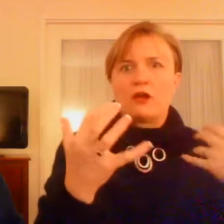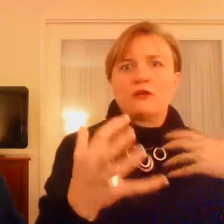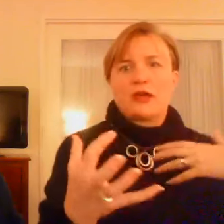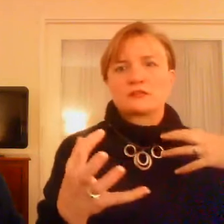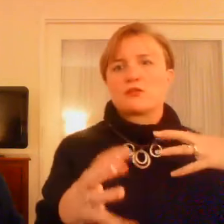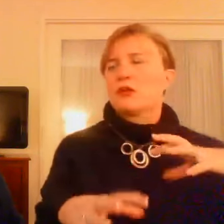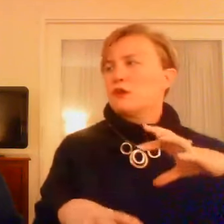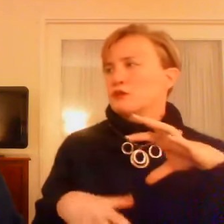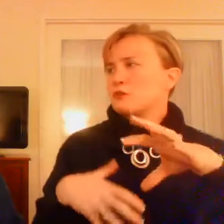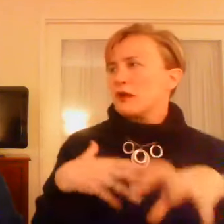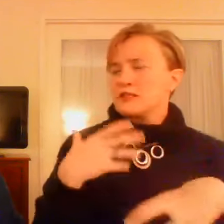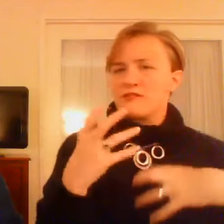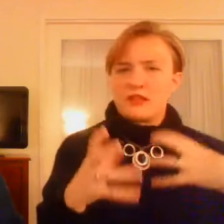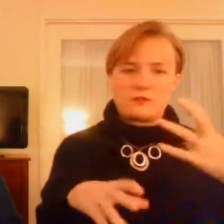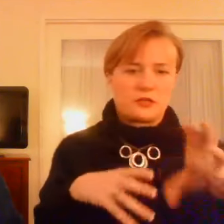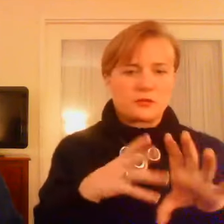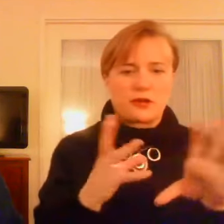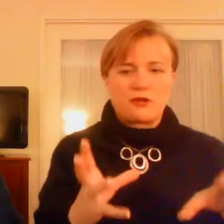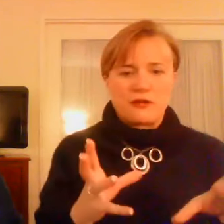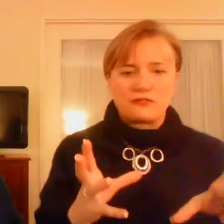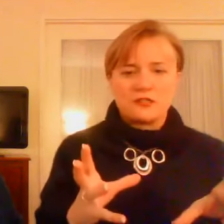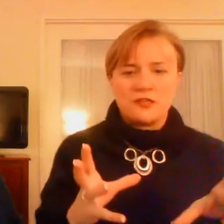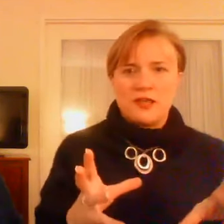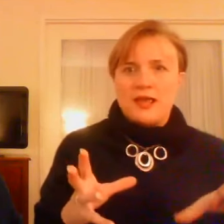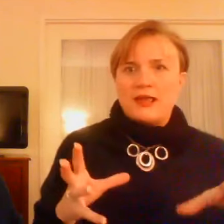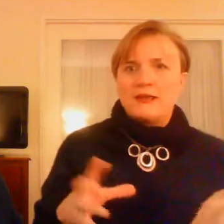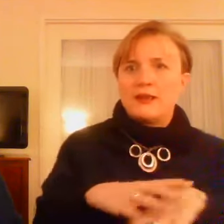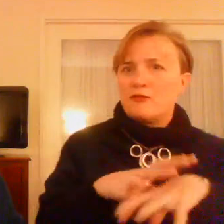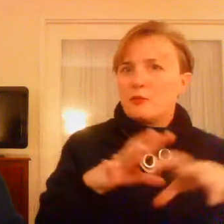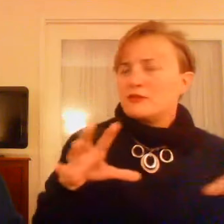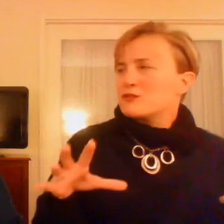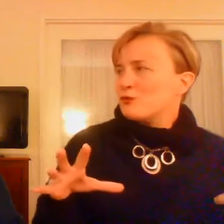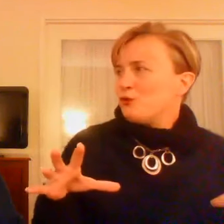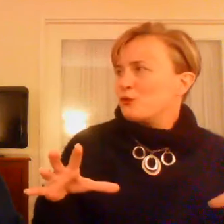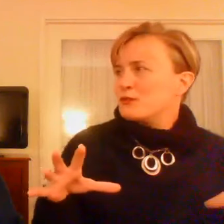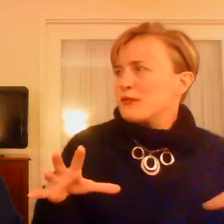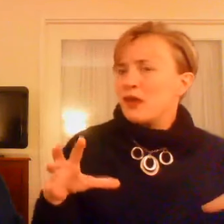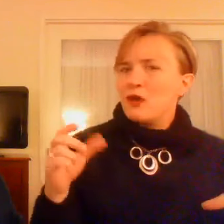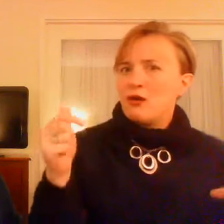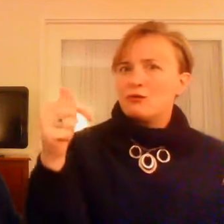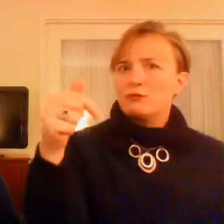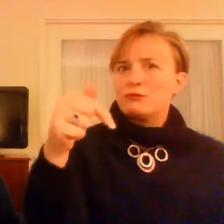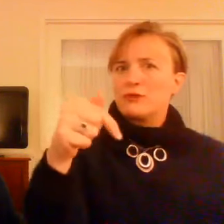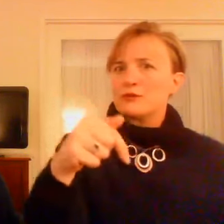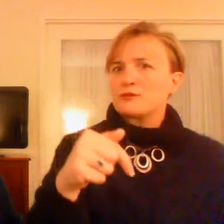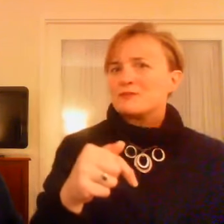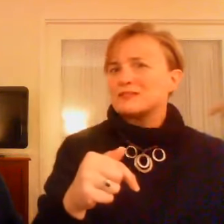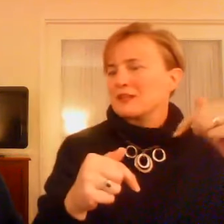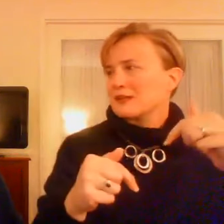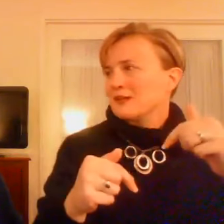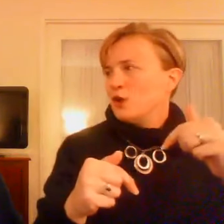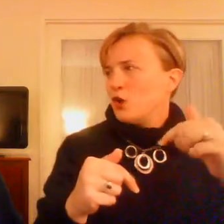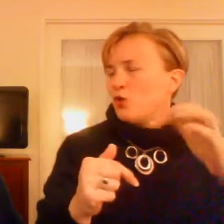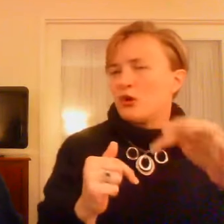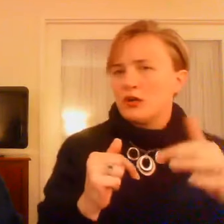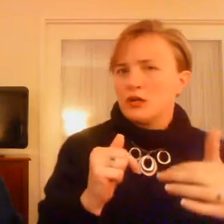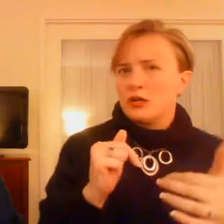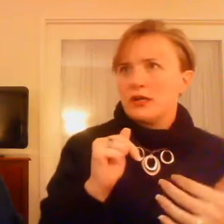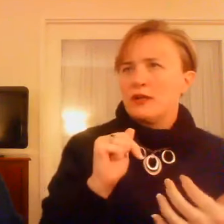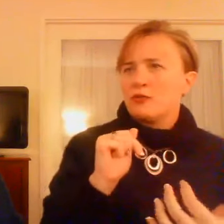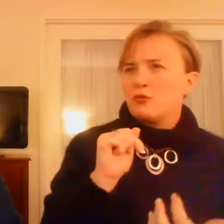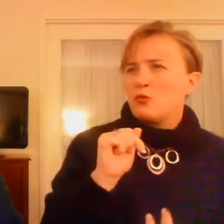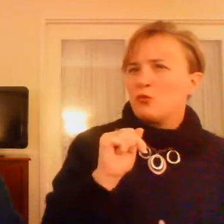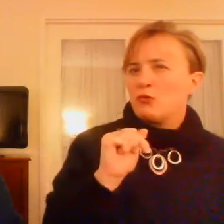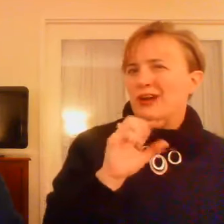to kind of like, okay, so here's what I developed. Here's what I crafted. And then everybody else in the group can say, Oh, here's what's missing. Or,